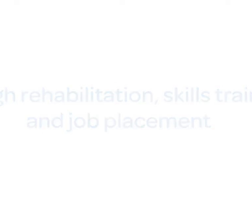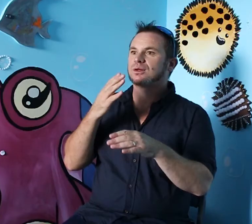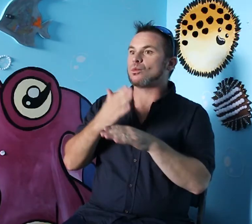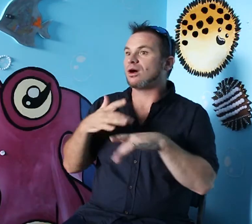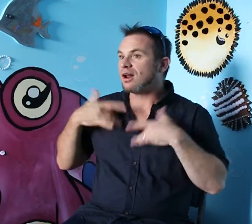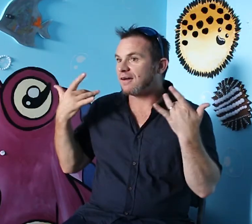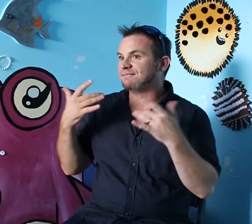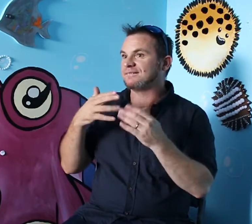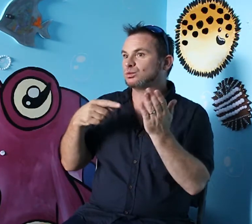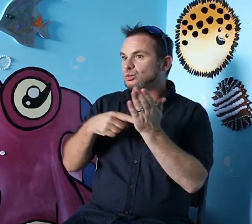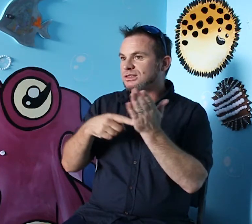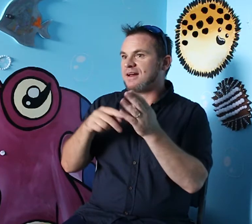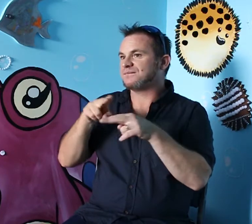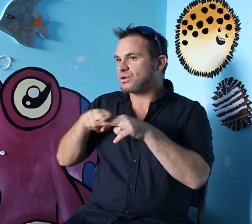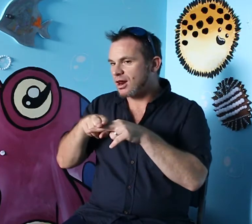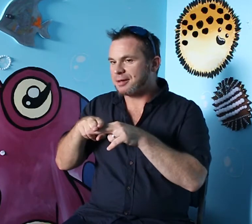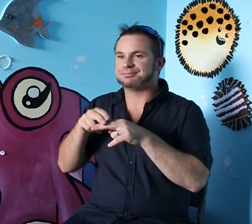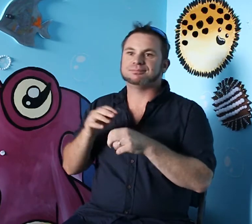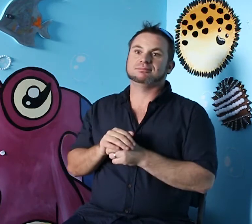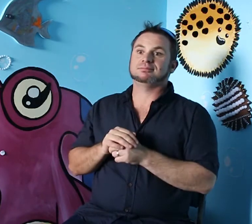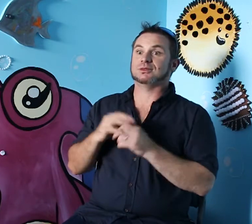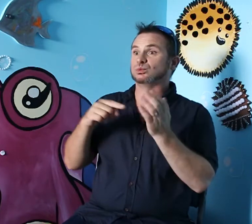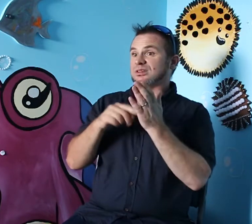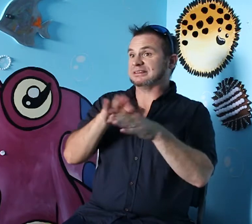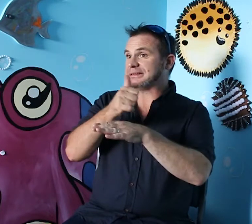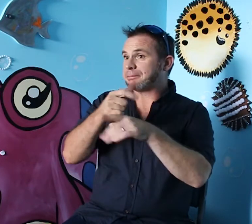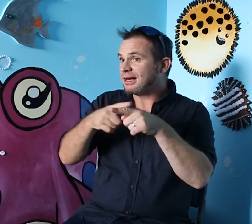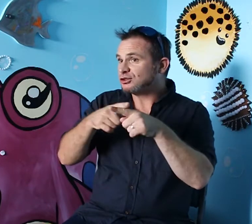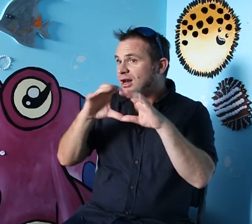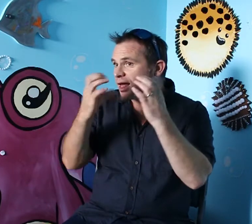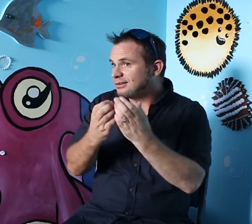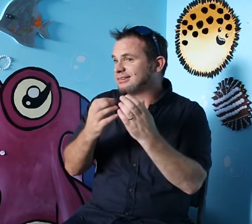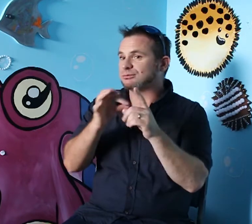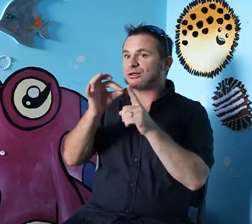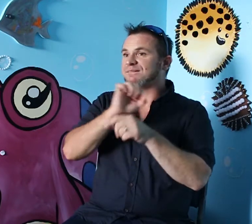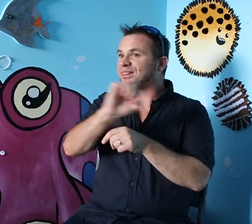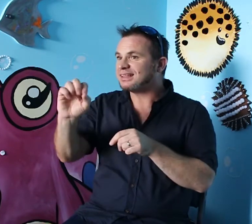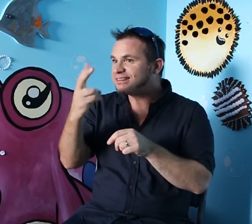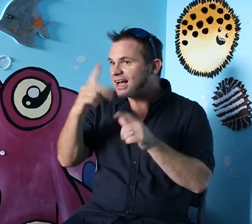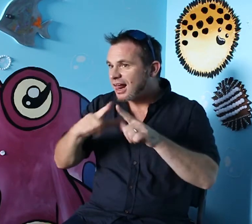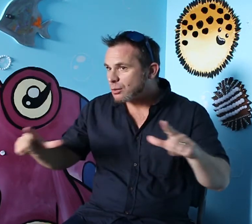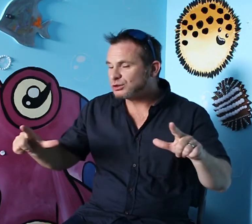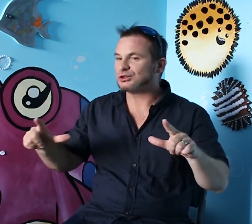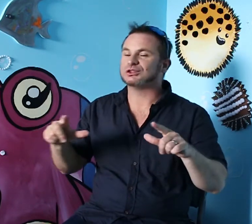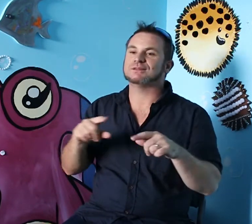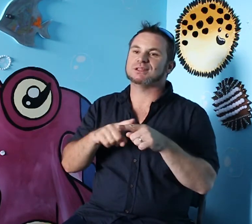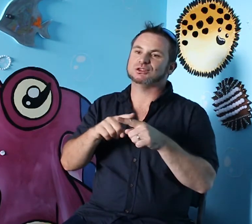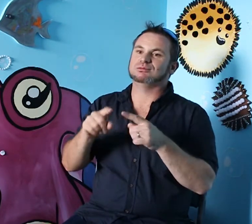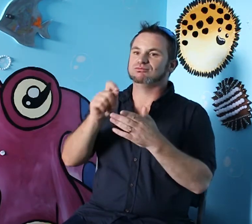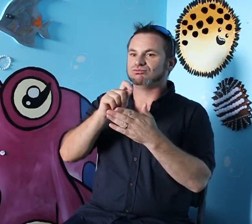So that means I'm involved with work-life programs on Tuesday and Thursday. We've also been setting up English classes to improve our